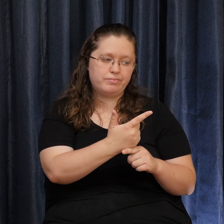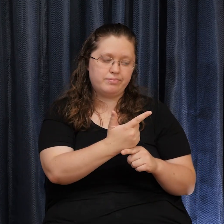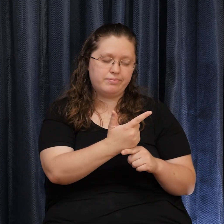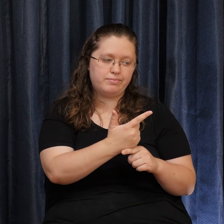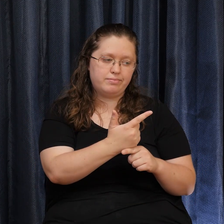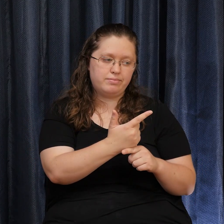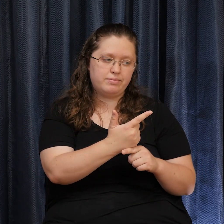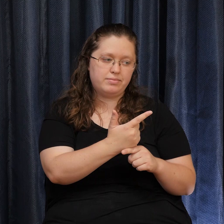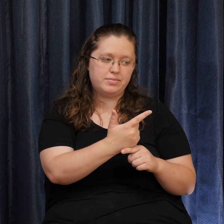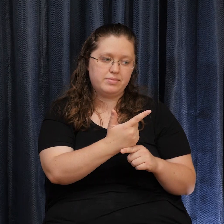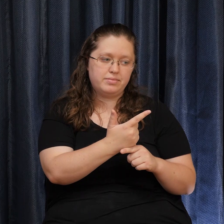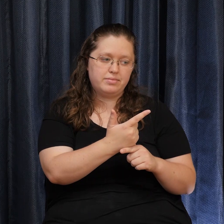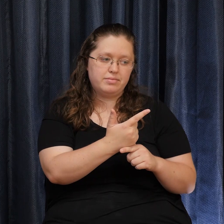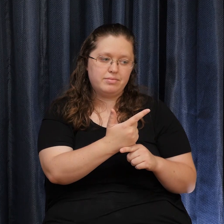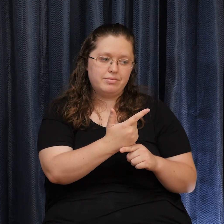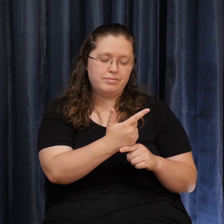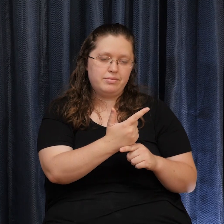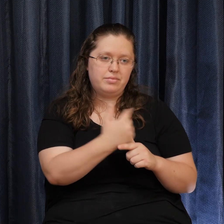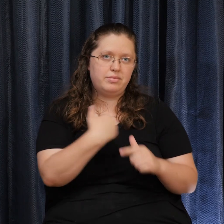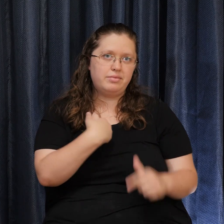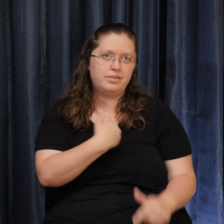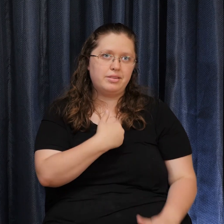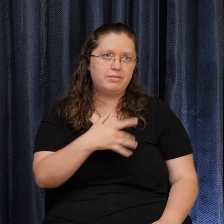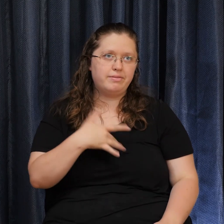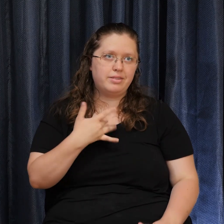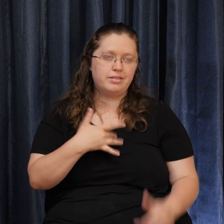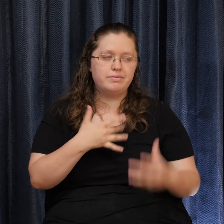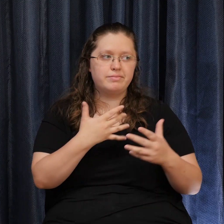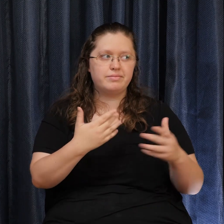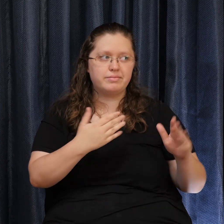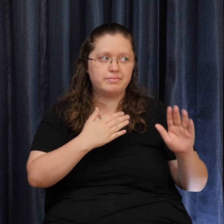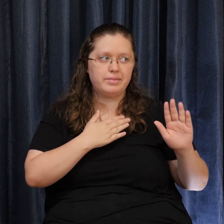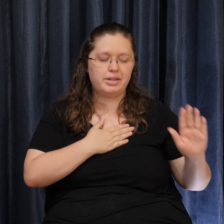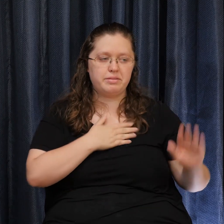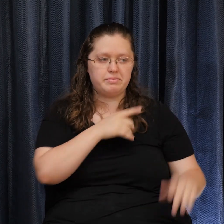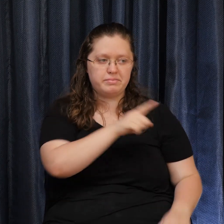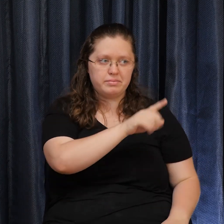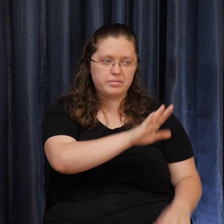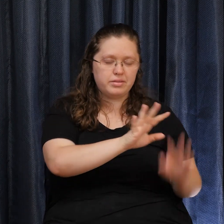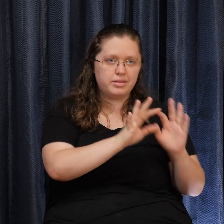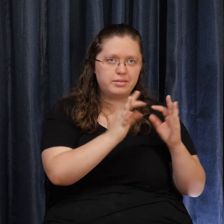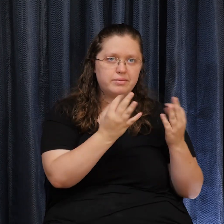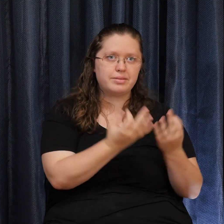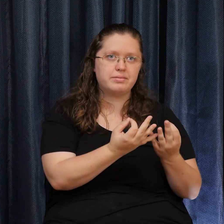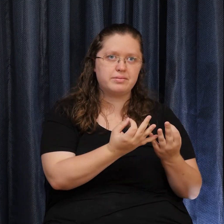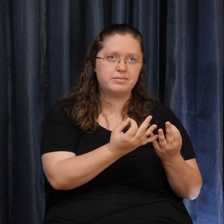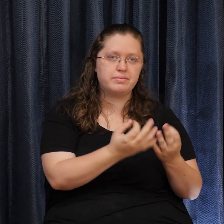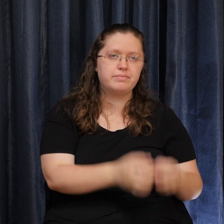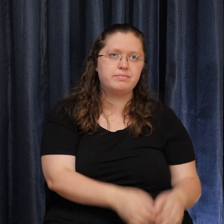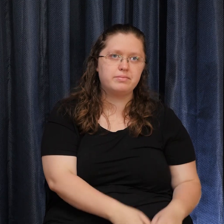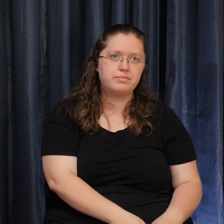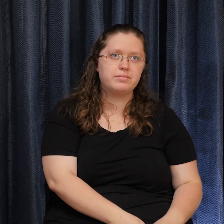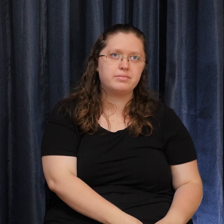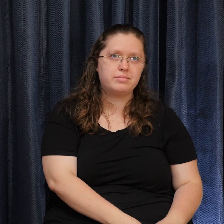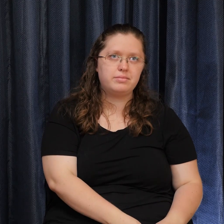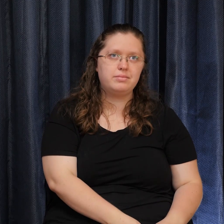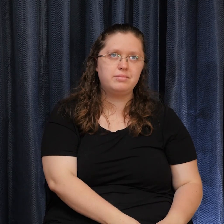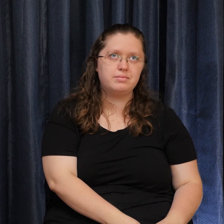We feel so much Compassion For you And for your family And for this Very